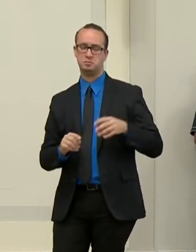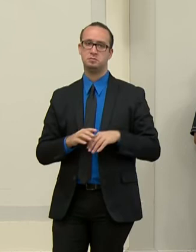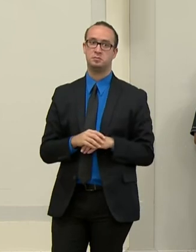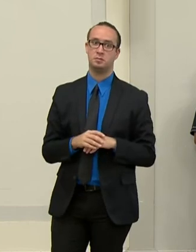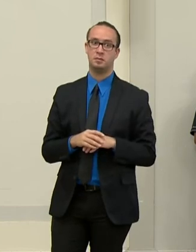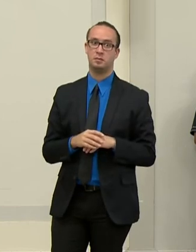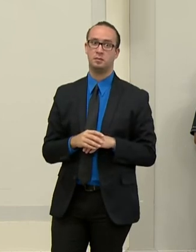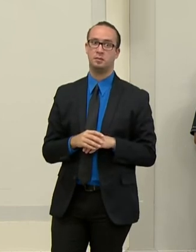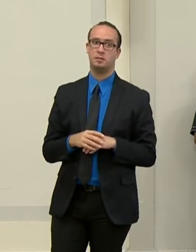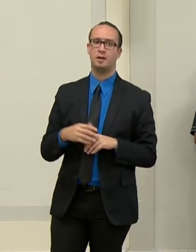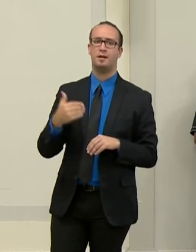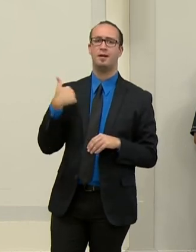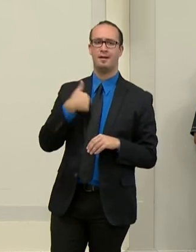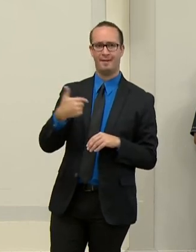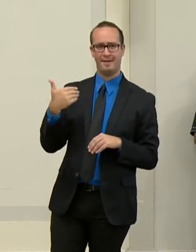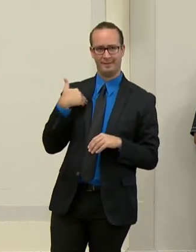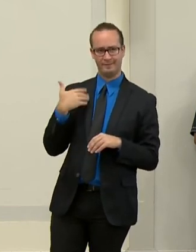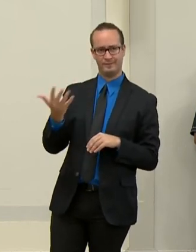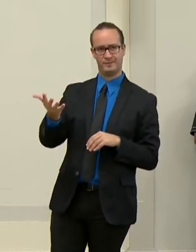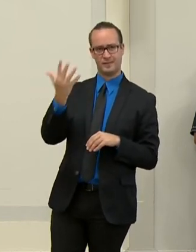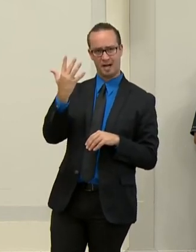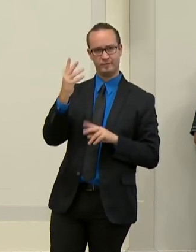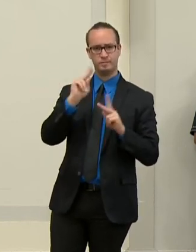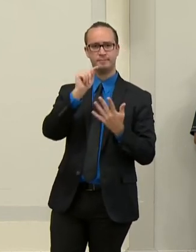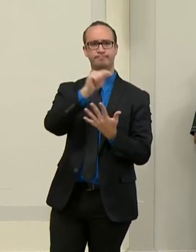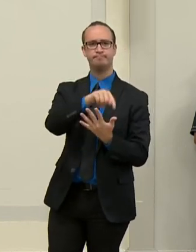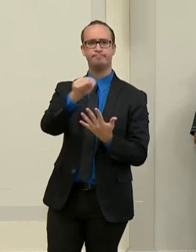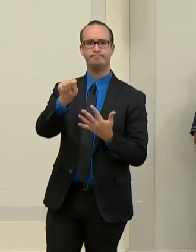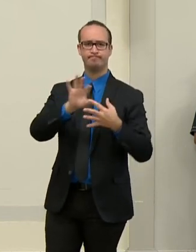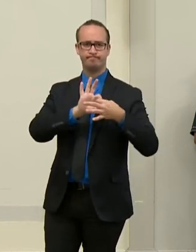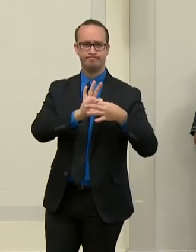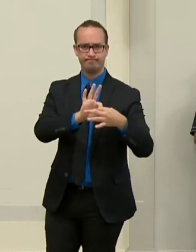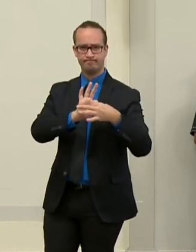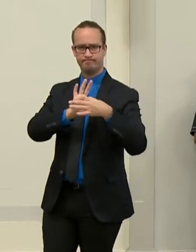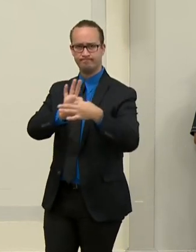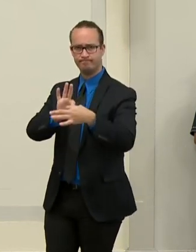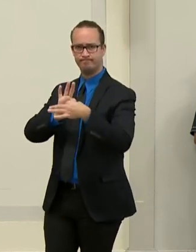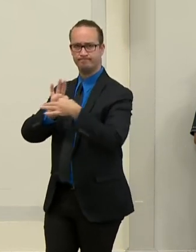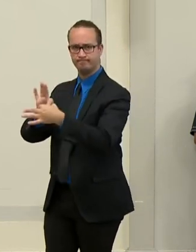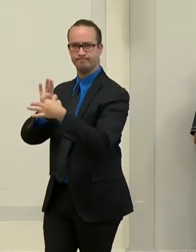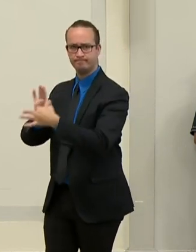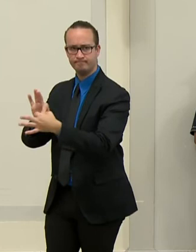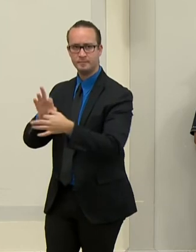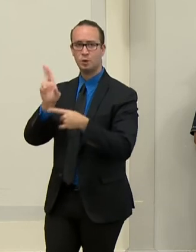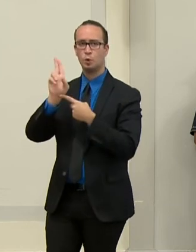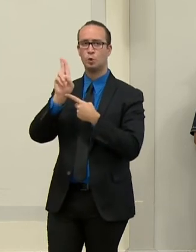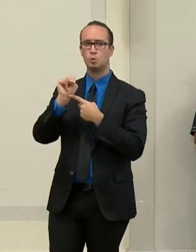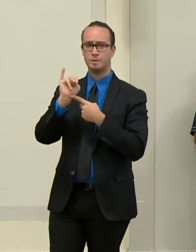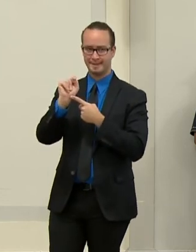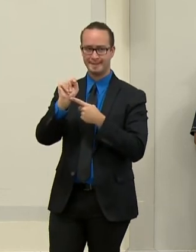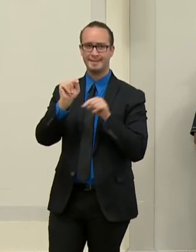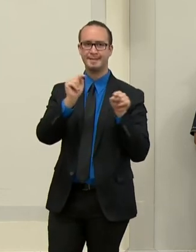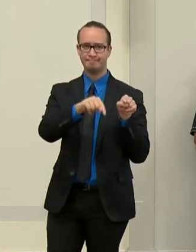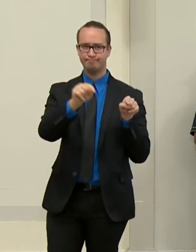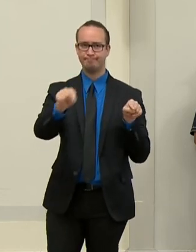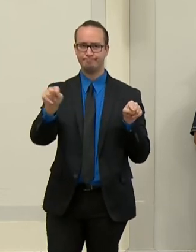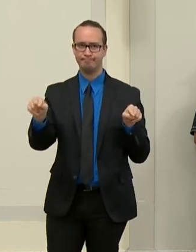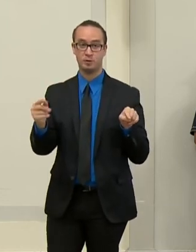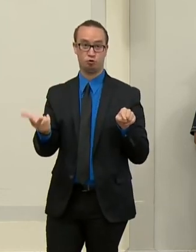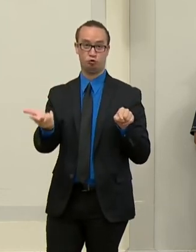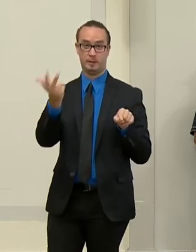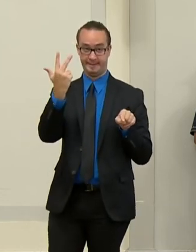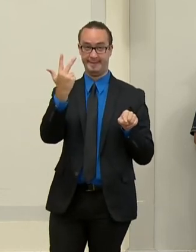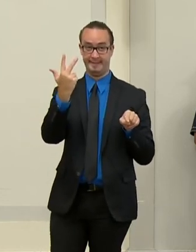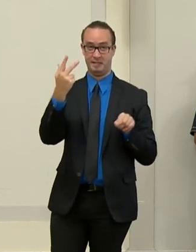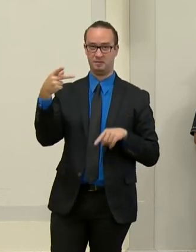engagement unit, and, uh, we have three PIOs. They are all corresponding daily, almost hourly,